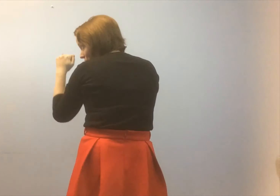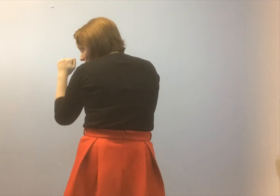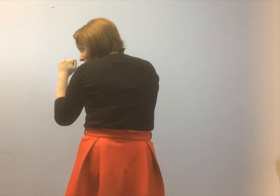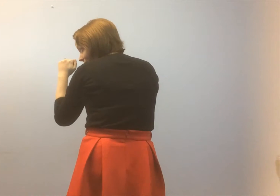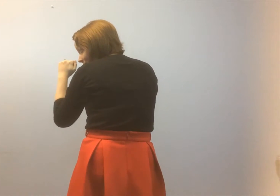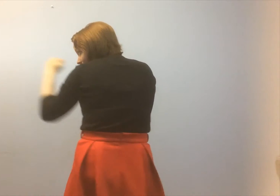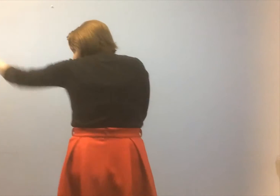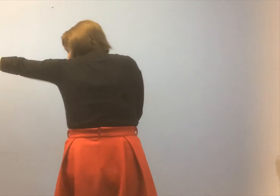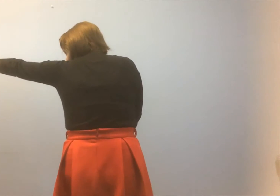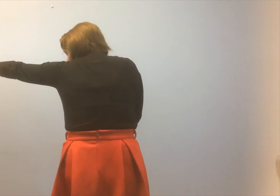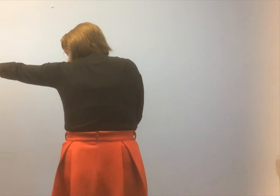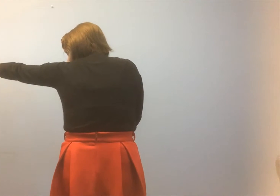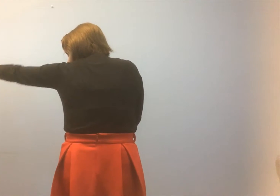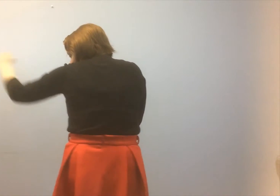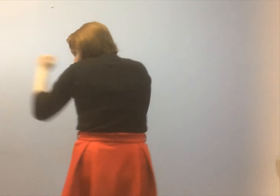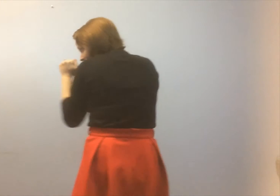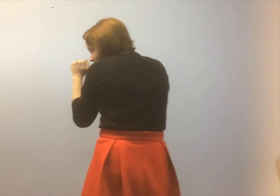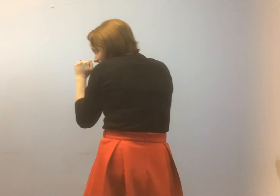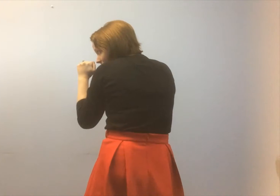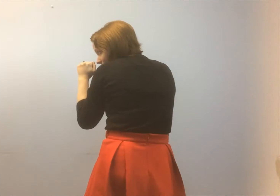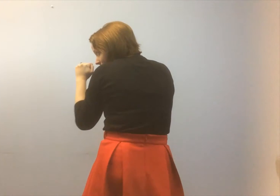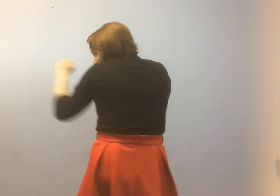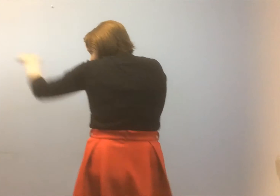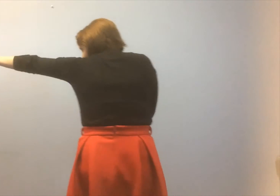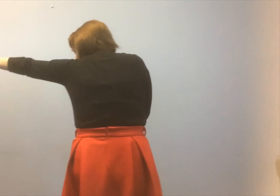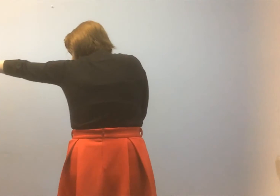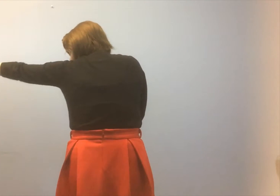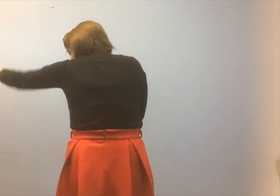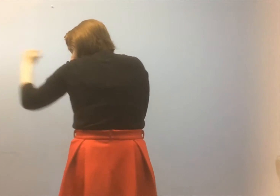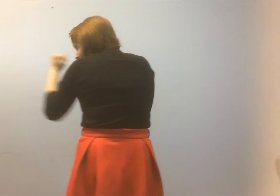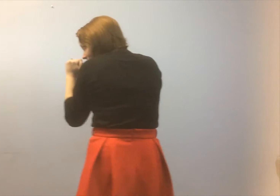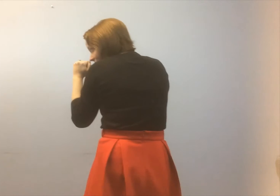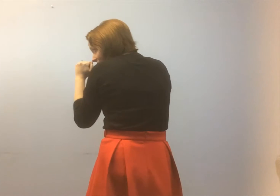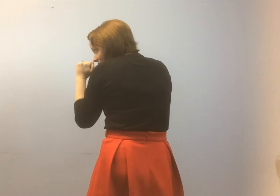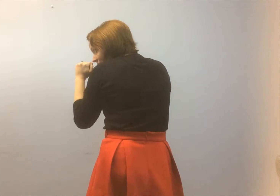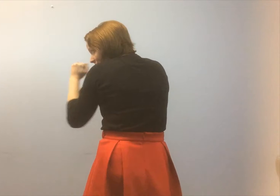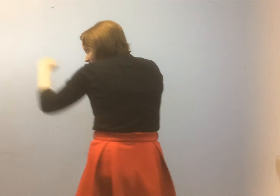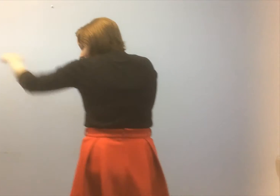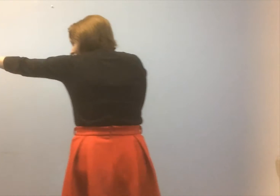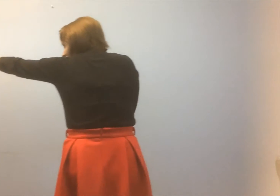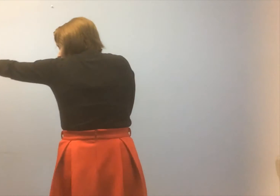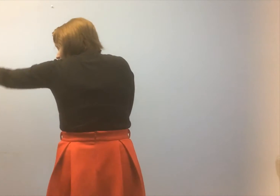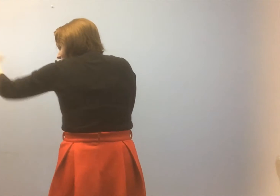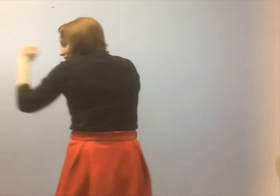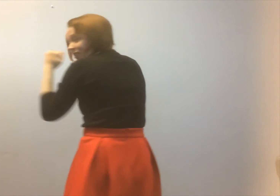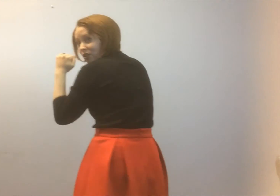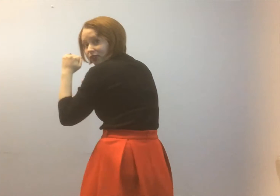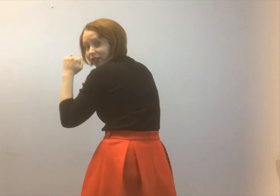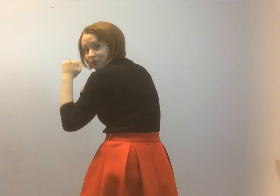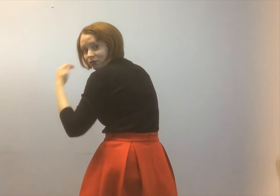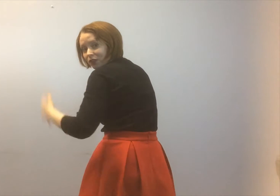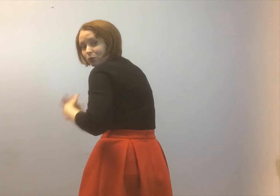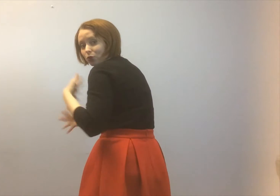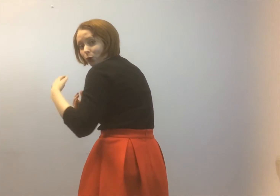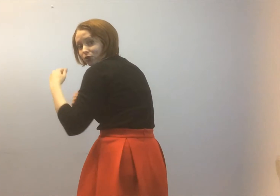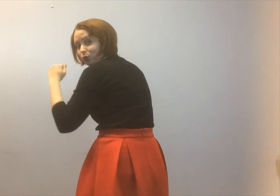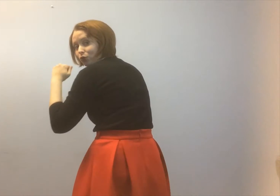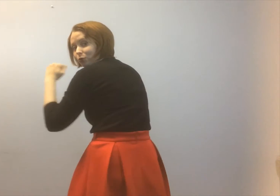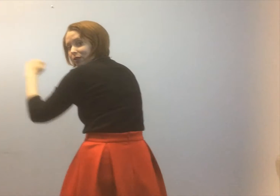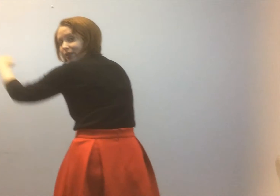your face so just come out and then in out and then in and it's okay to get this kind of like torso movement of